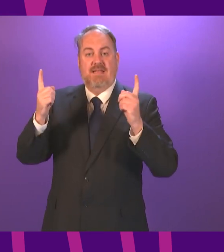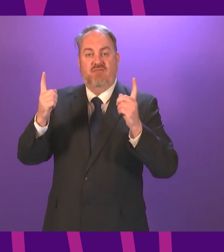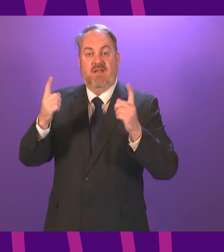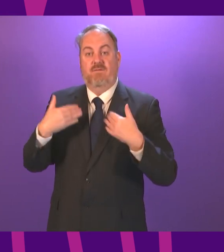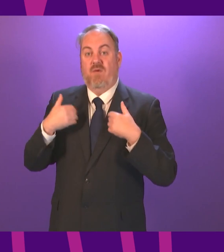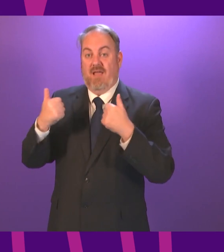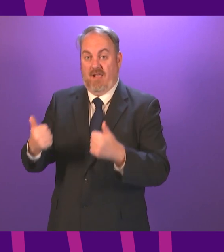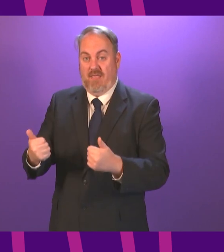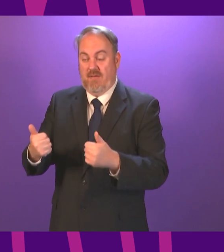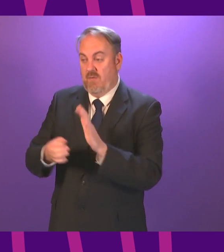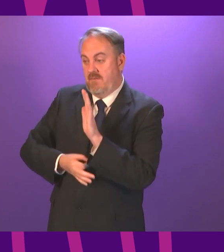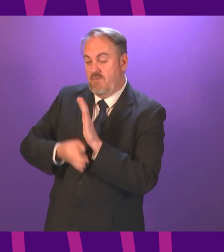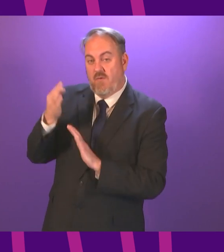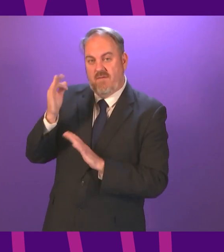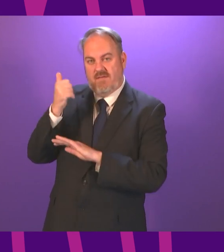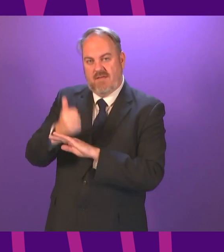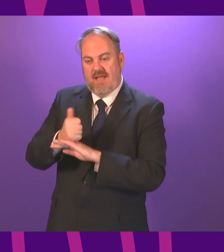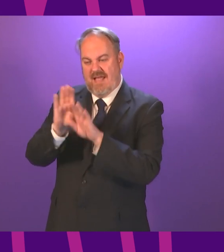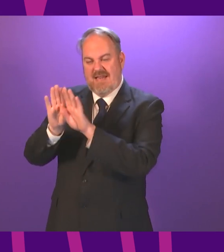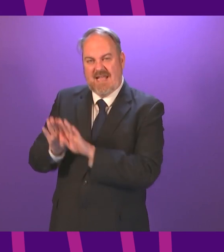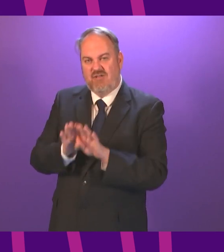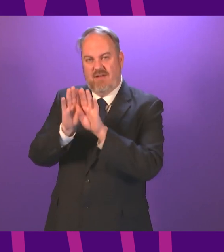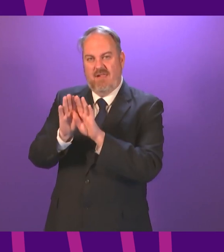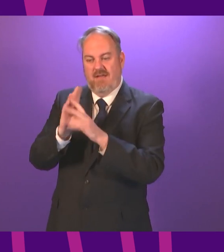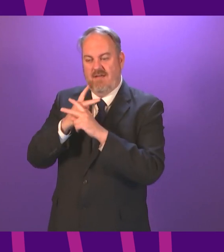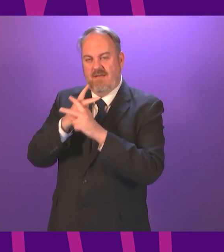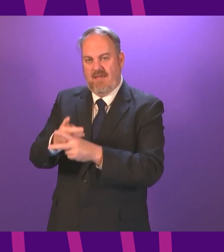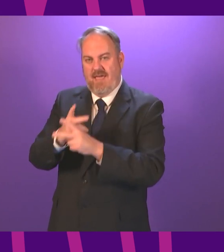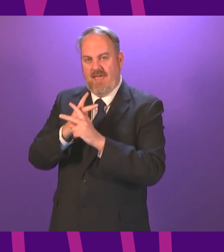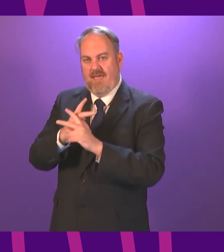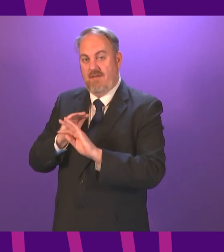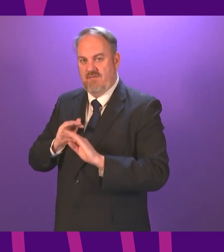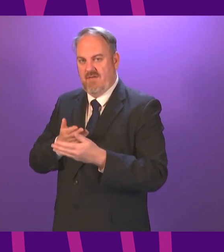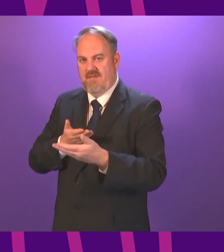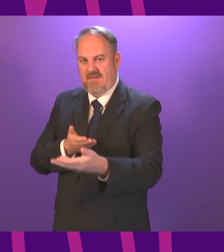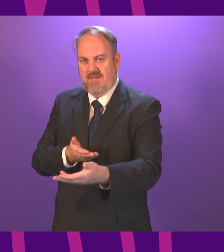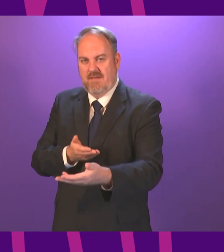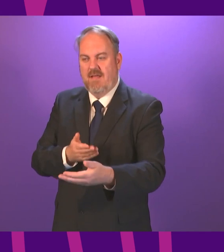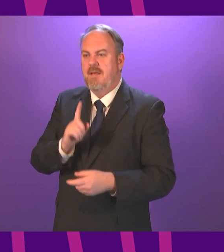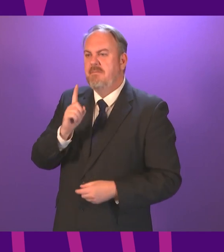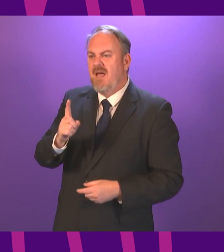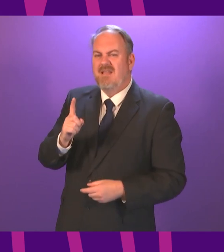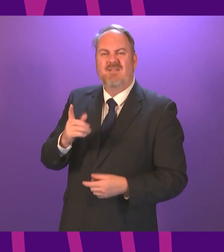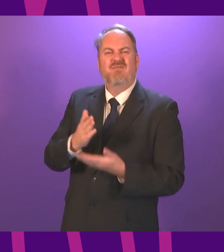However, while we wait for a National Care Service to become a reality, we should be ending the process of competitive tendering and investing